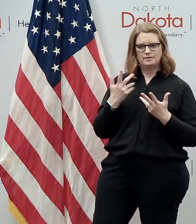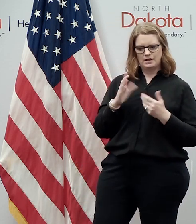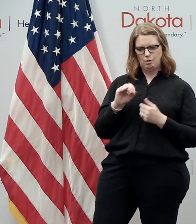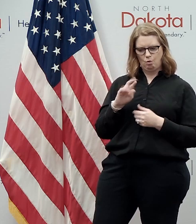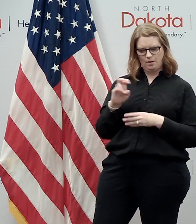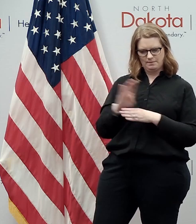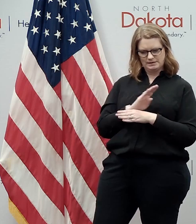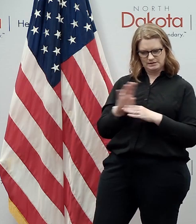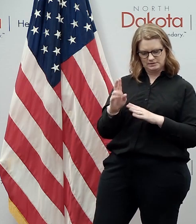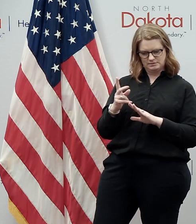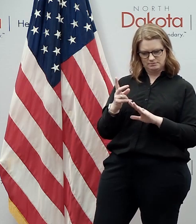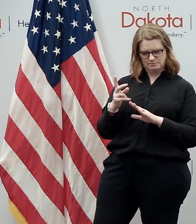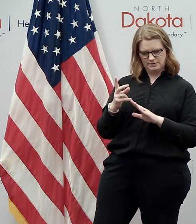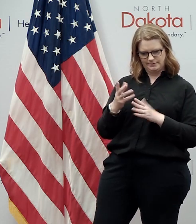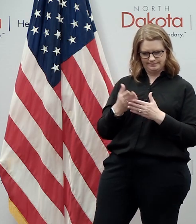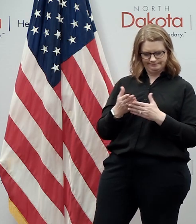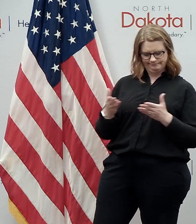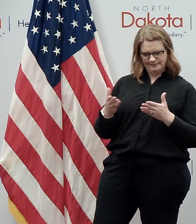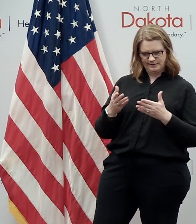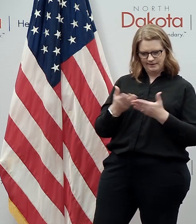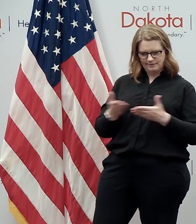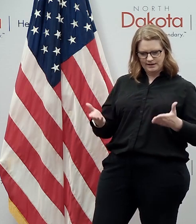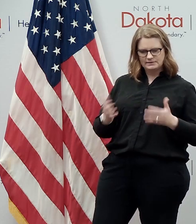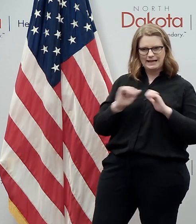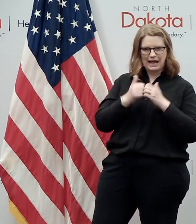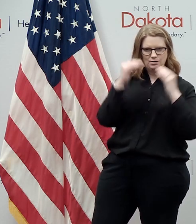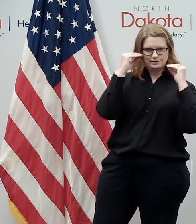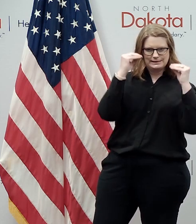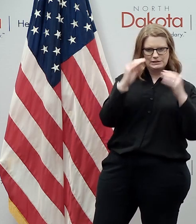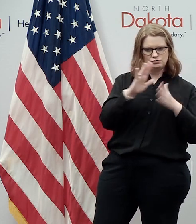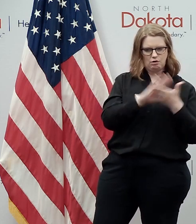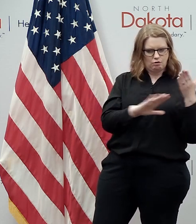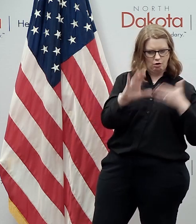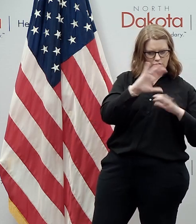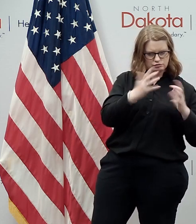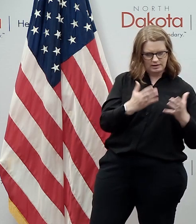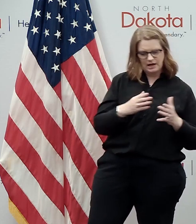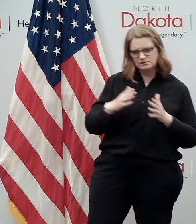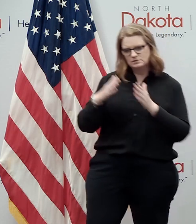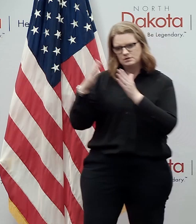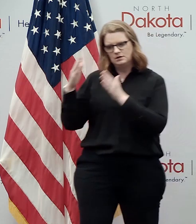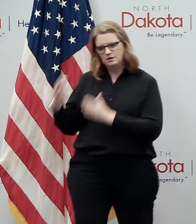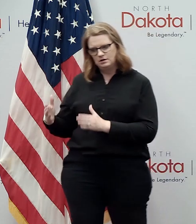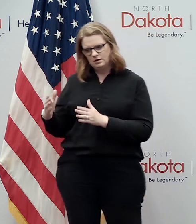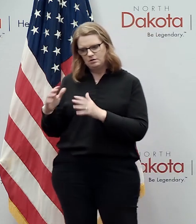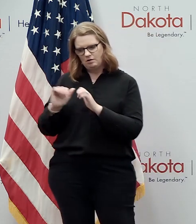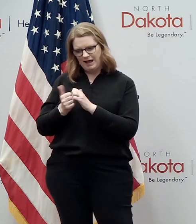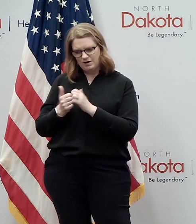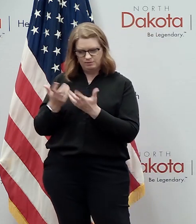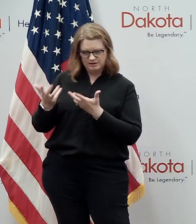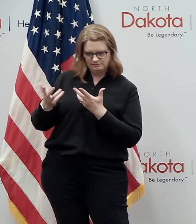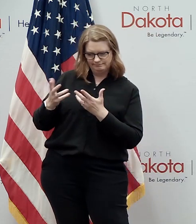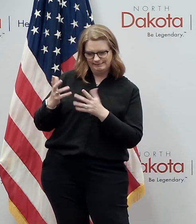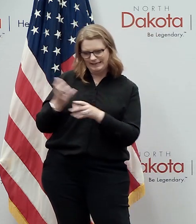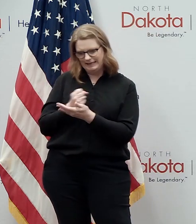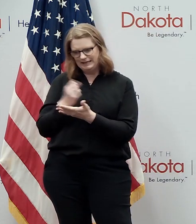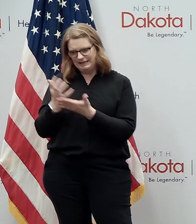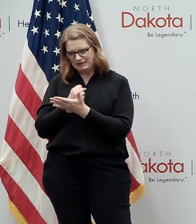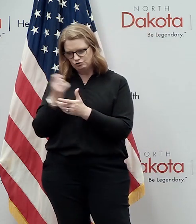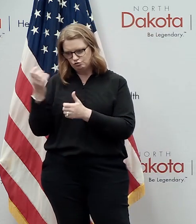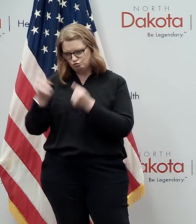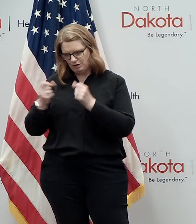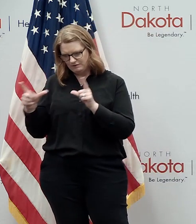to how you renew your driver's license you know the digital transformation is happening people have experienced they've seen